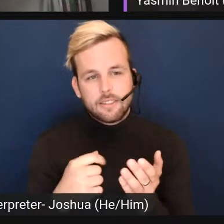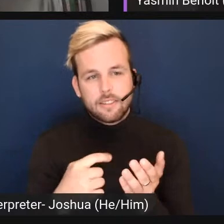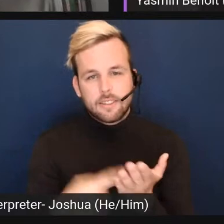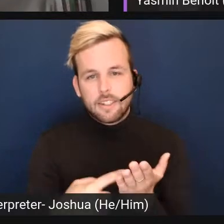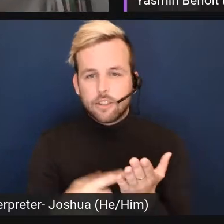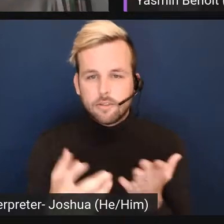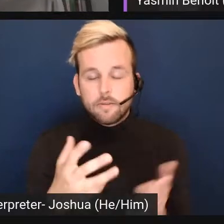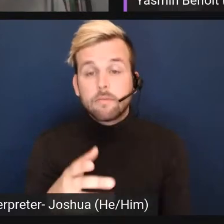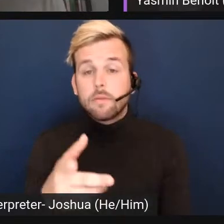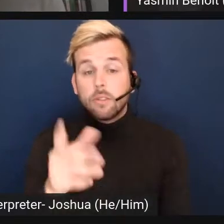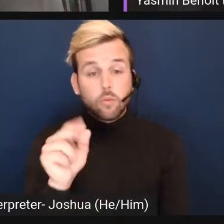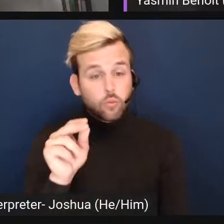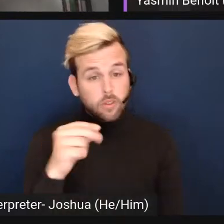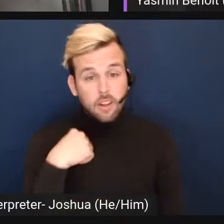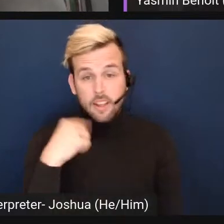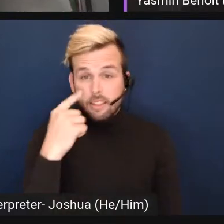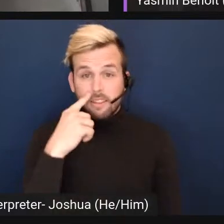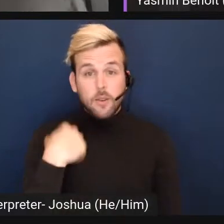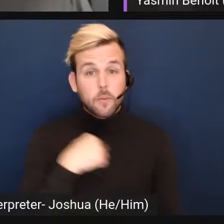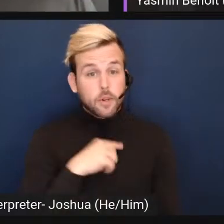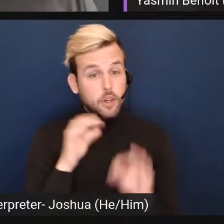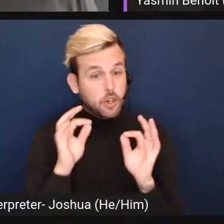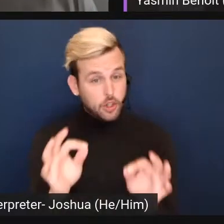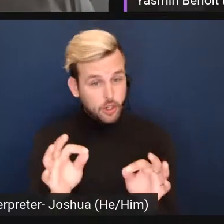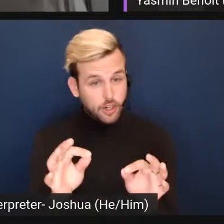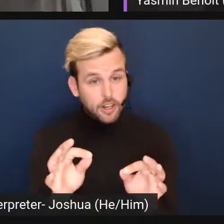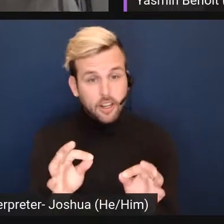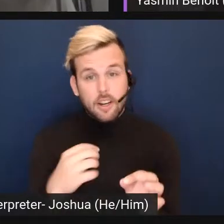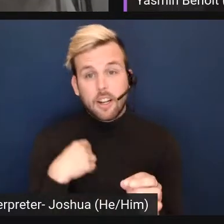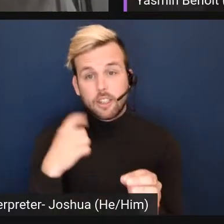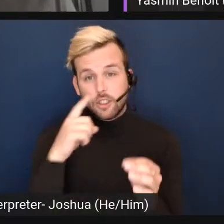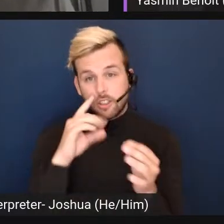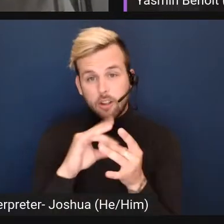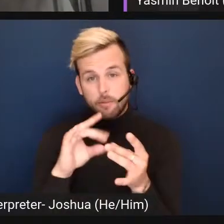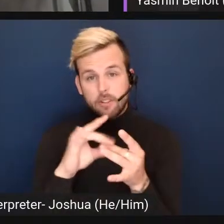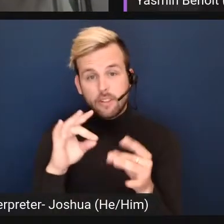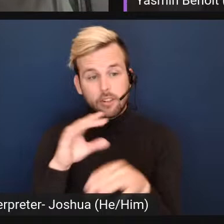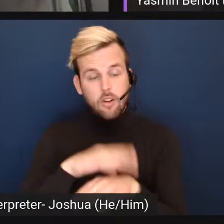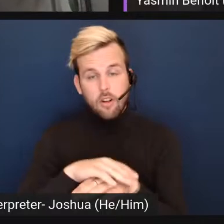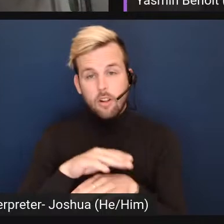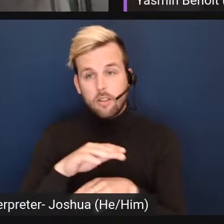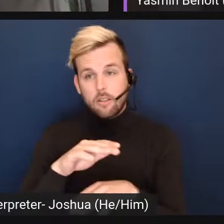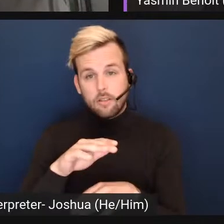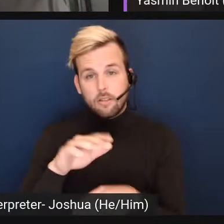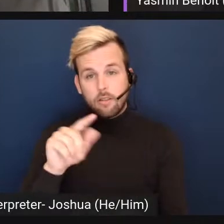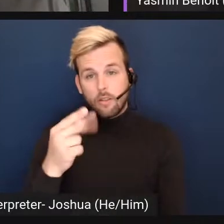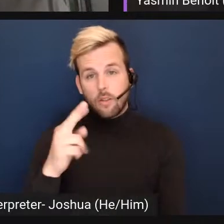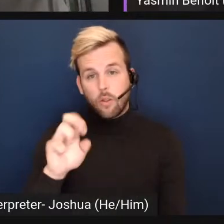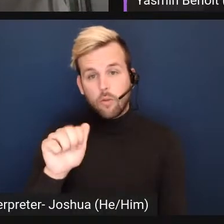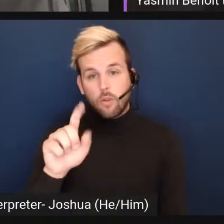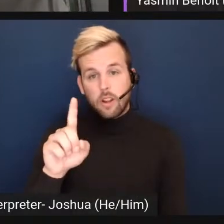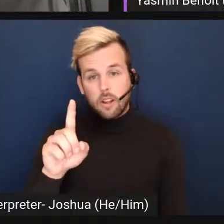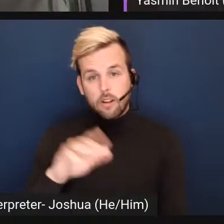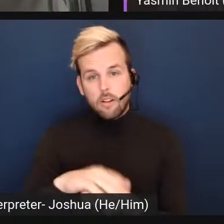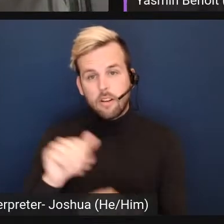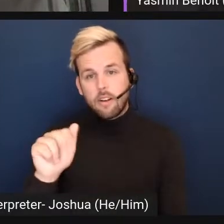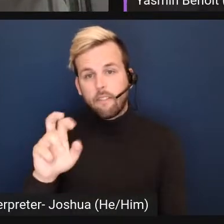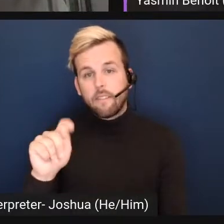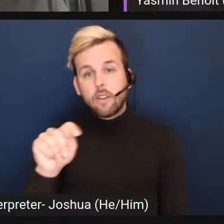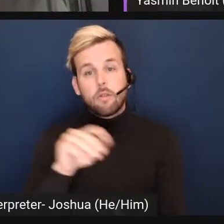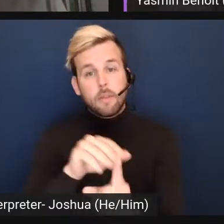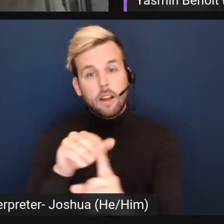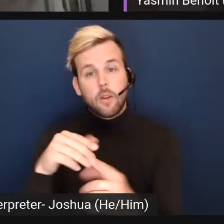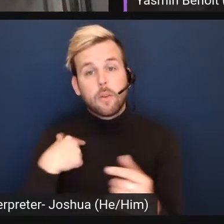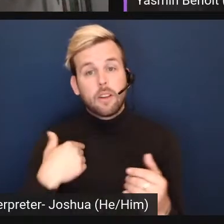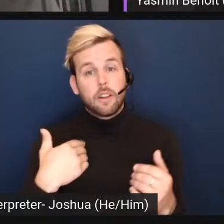No, I think, I think we're good. I just commented on the, on the thread on Avon just to remind people that we